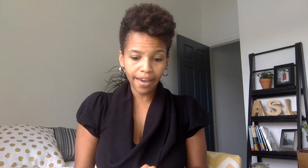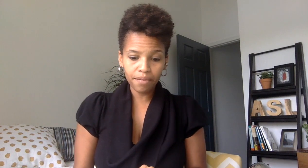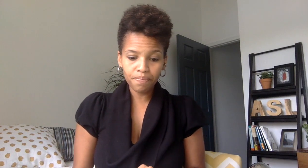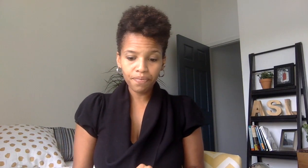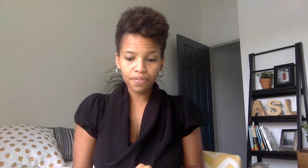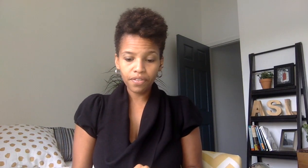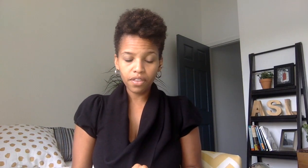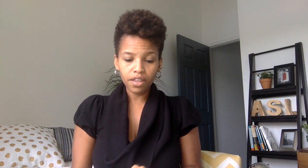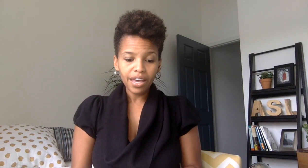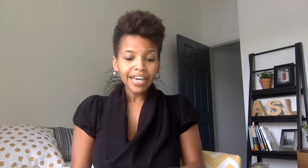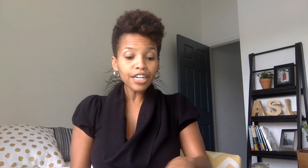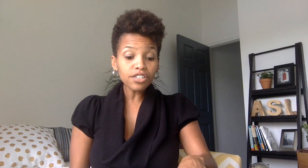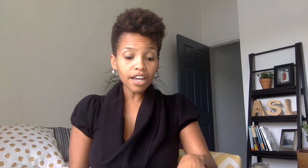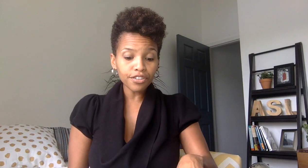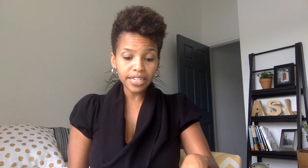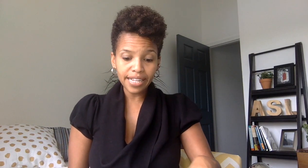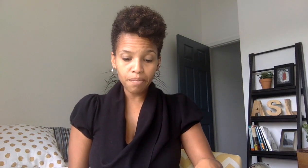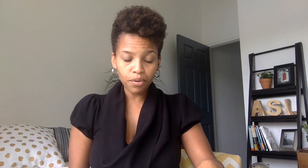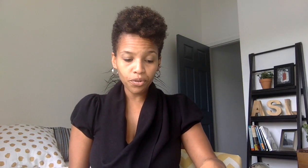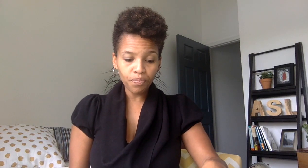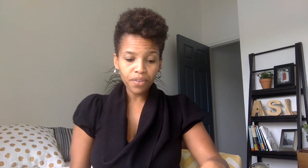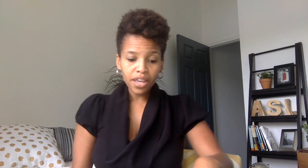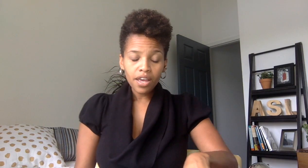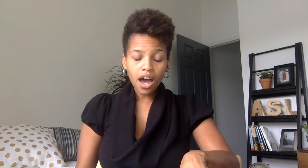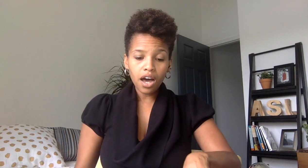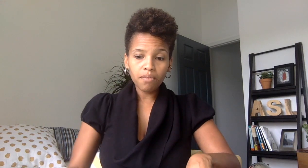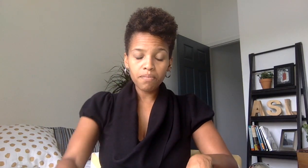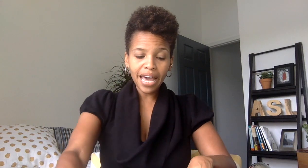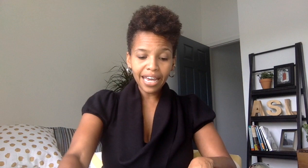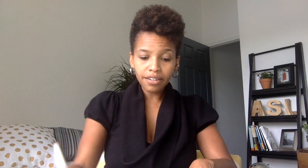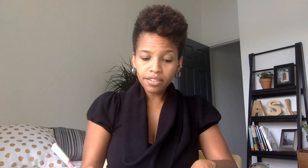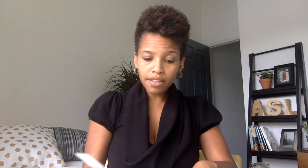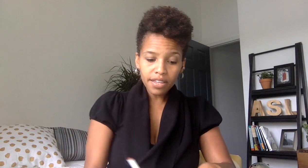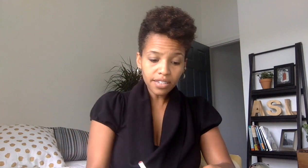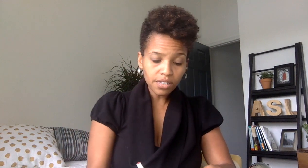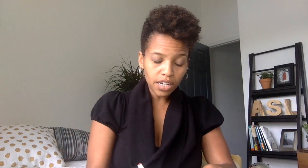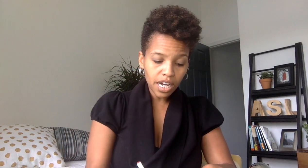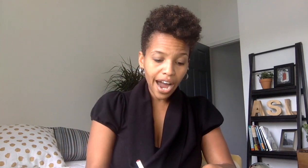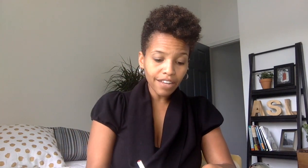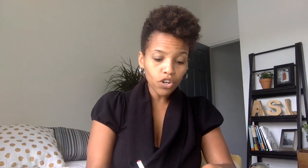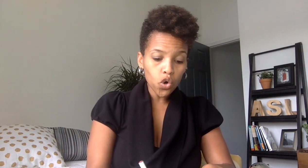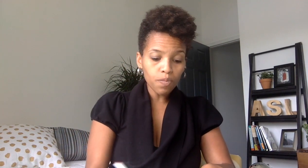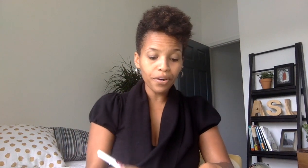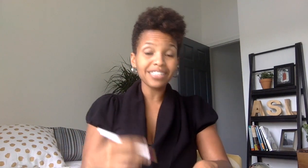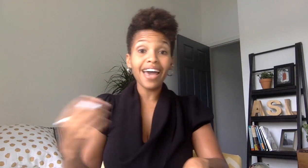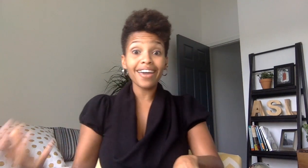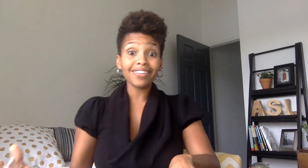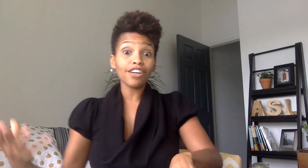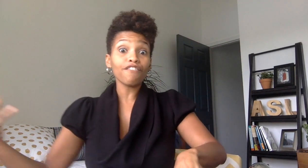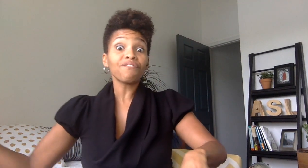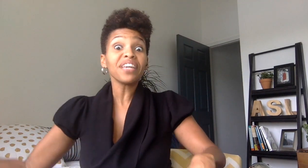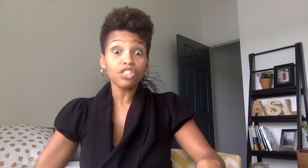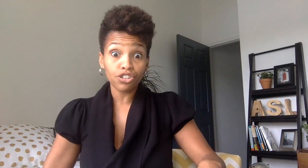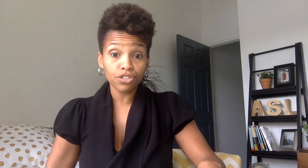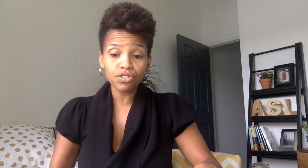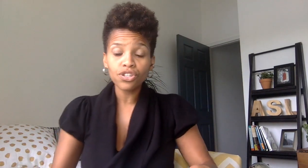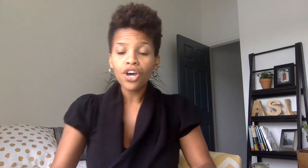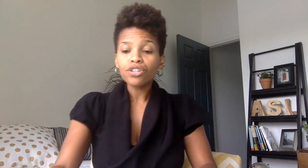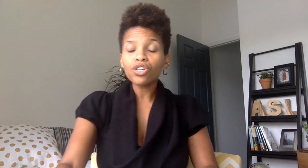here's another example um and this kind of incorporates asl features so